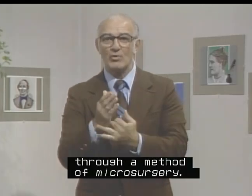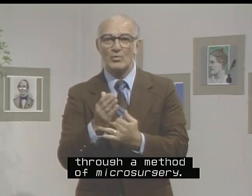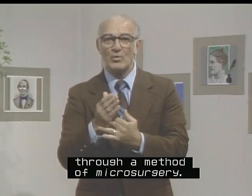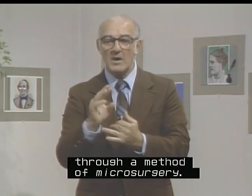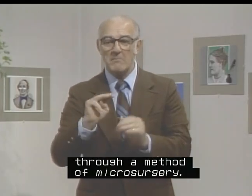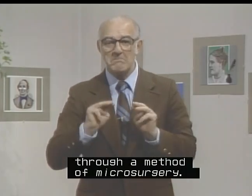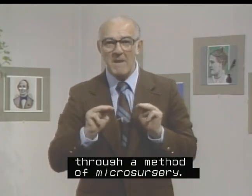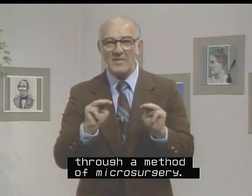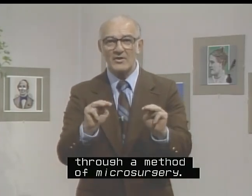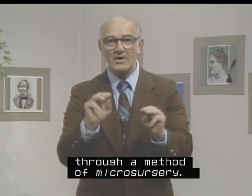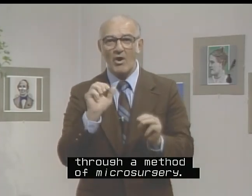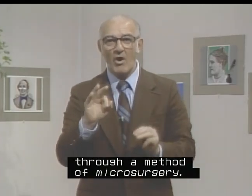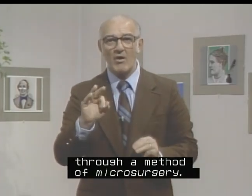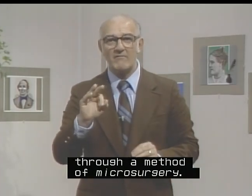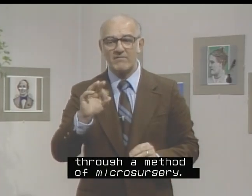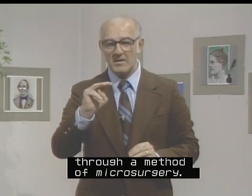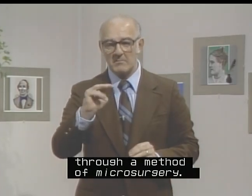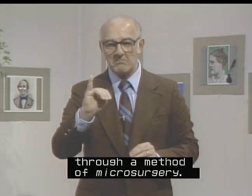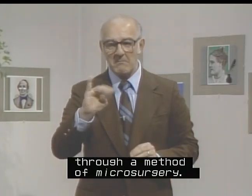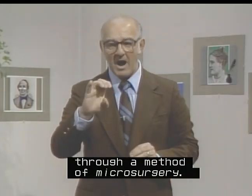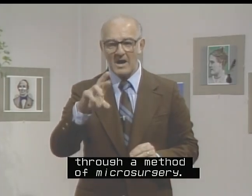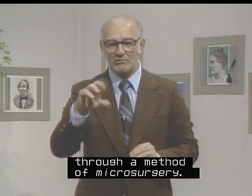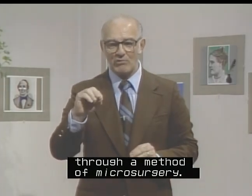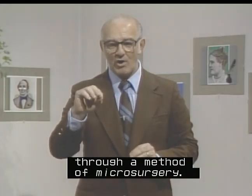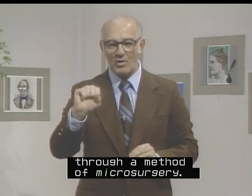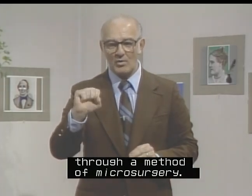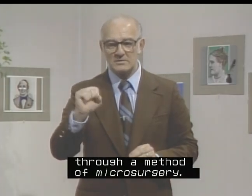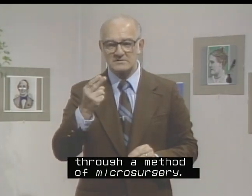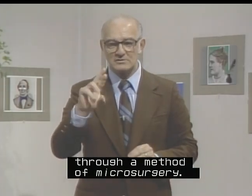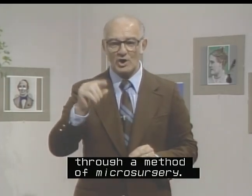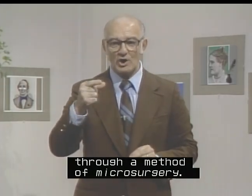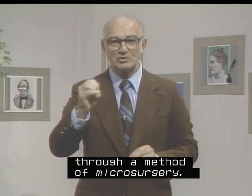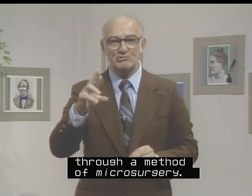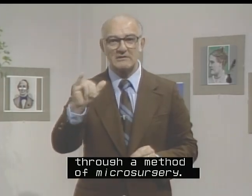method of microsurgery.